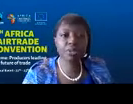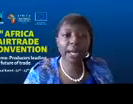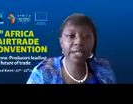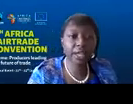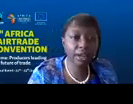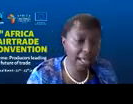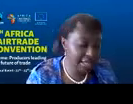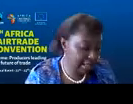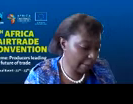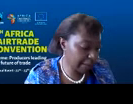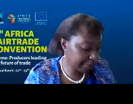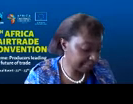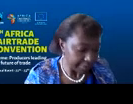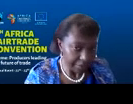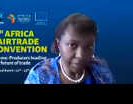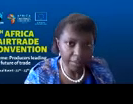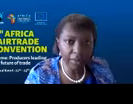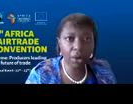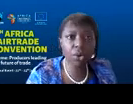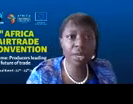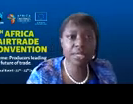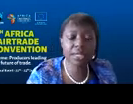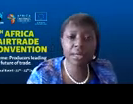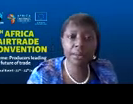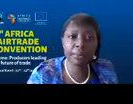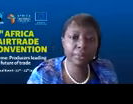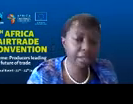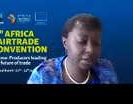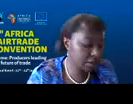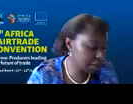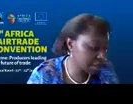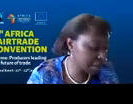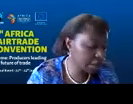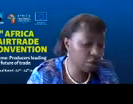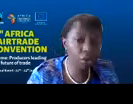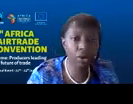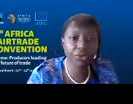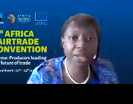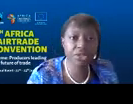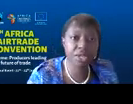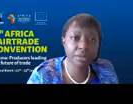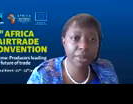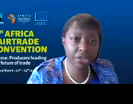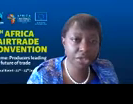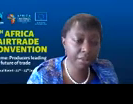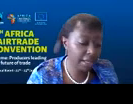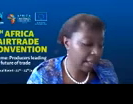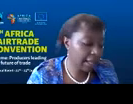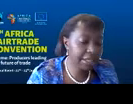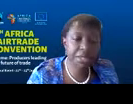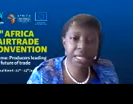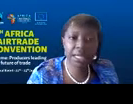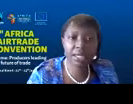joined by Nicholas Lambert, who is the CEO of Fairtrade Belgium.